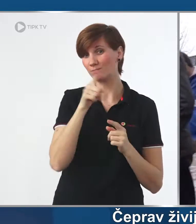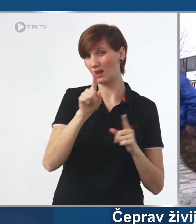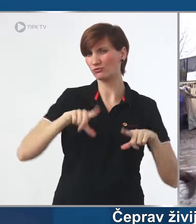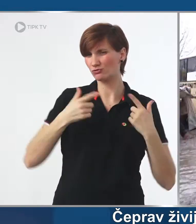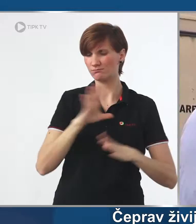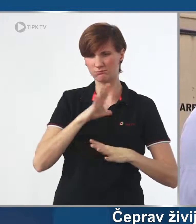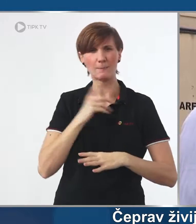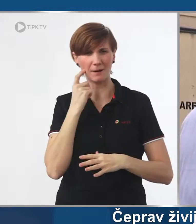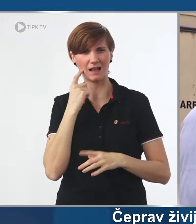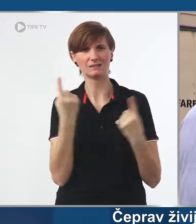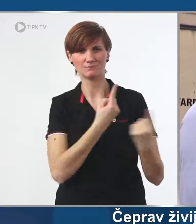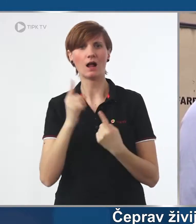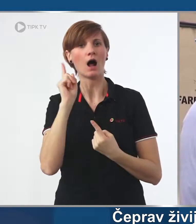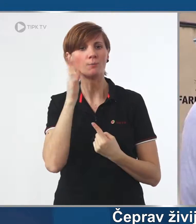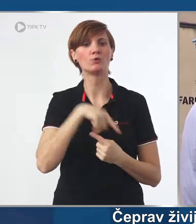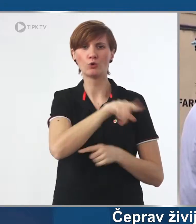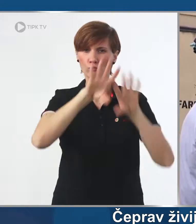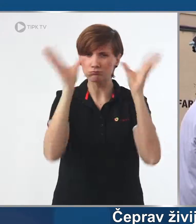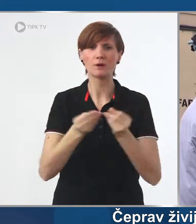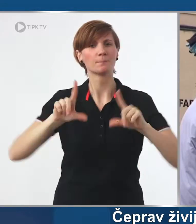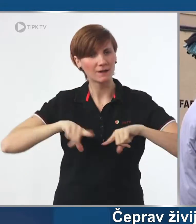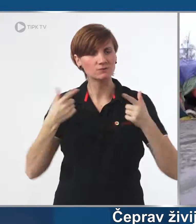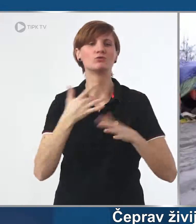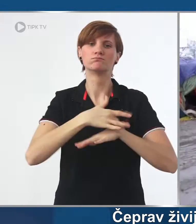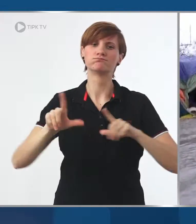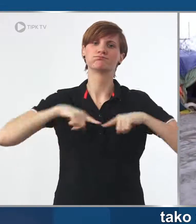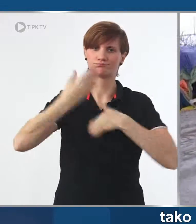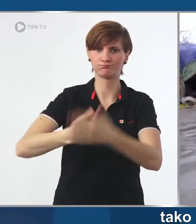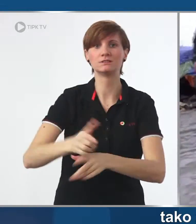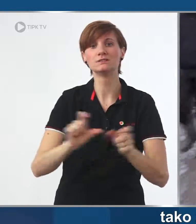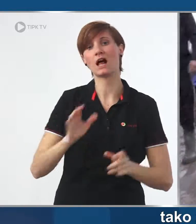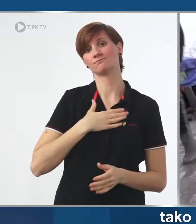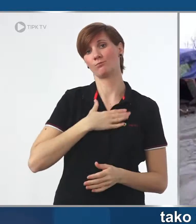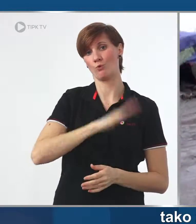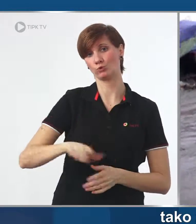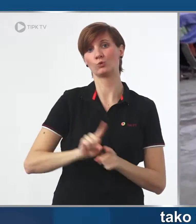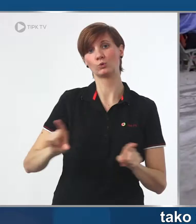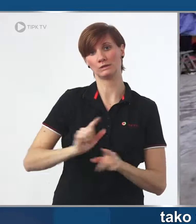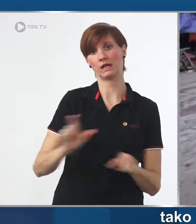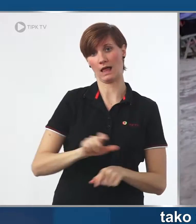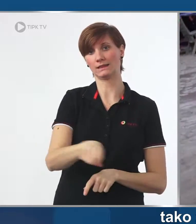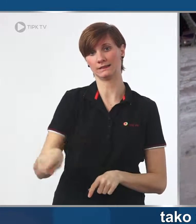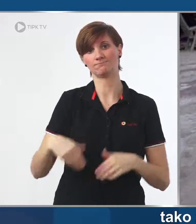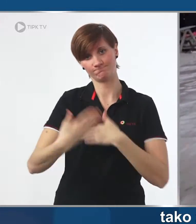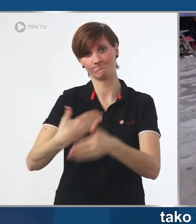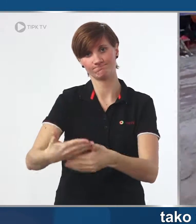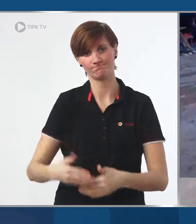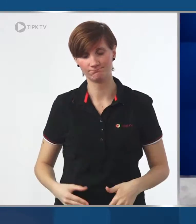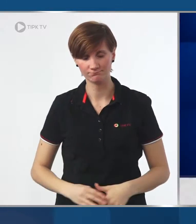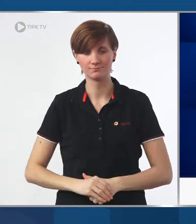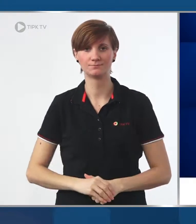Although they live a hellish situation they will see their journey through for the sake of their children and themselves.